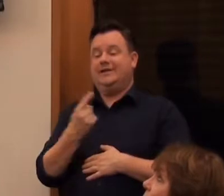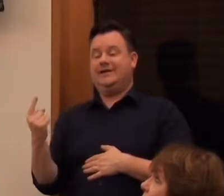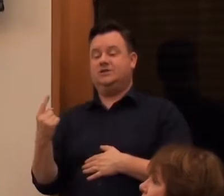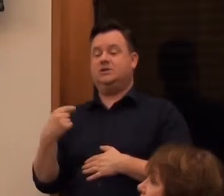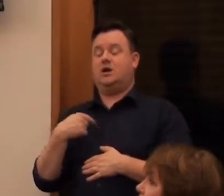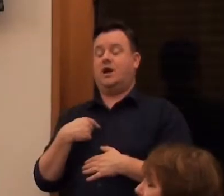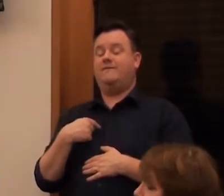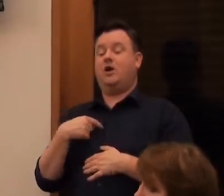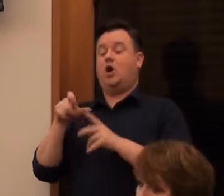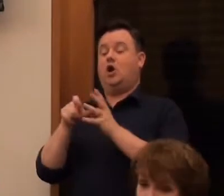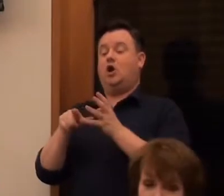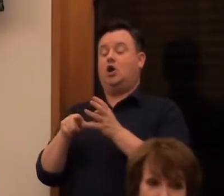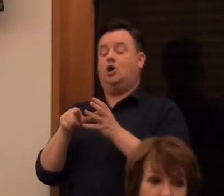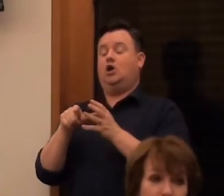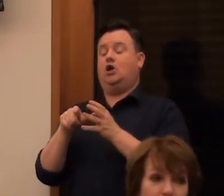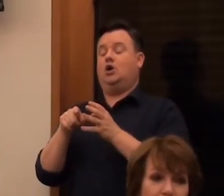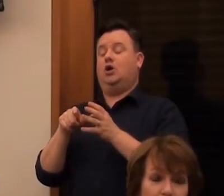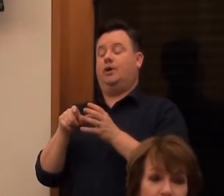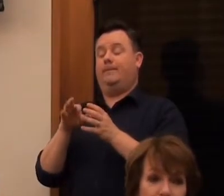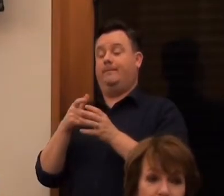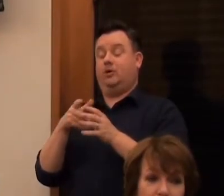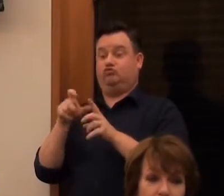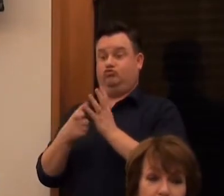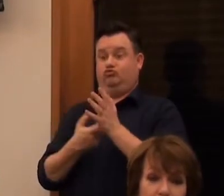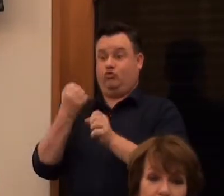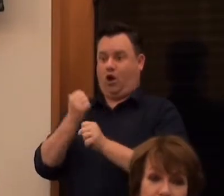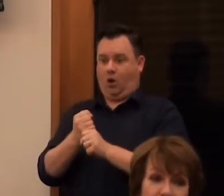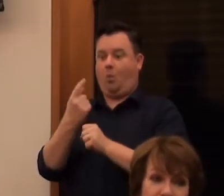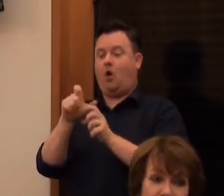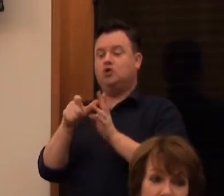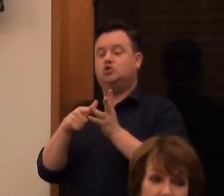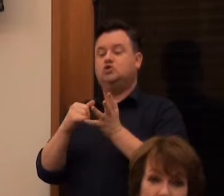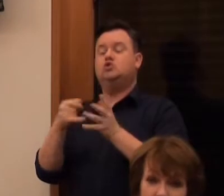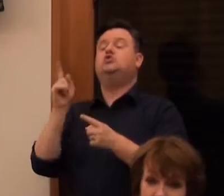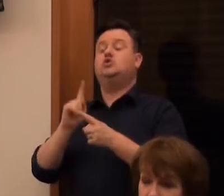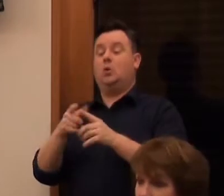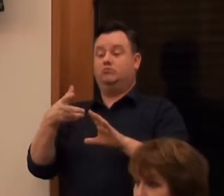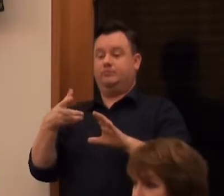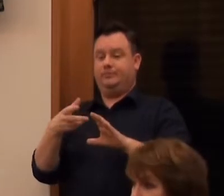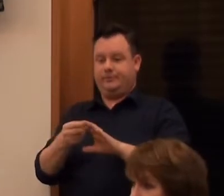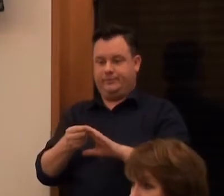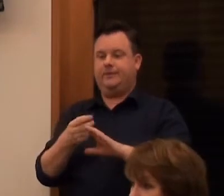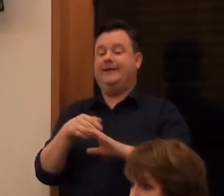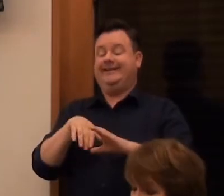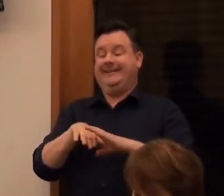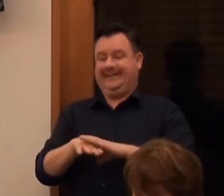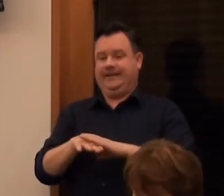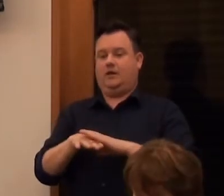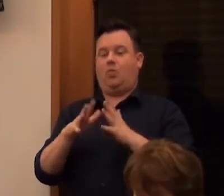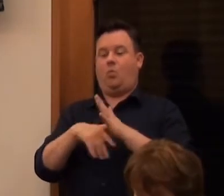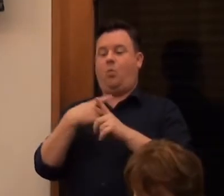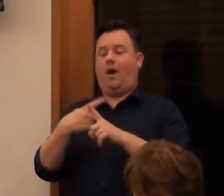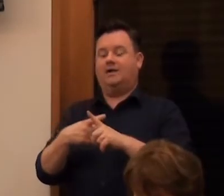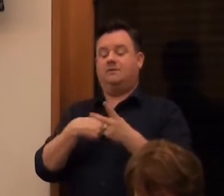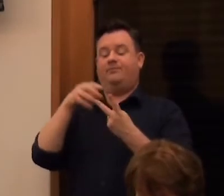dose of the drug into the wax which the sculpture is made of. So there was usually the initial one but I did... Had someone who